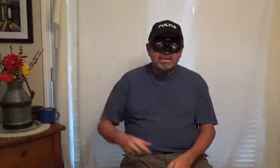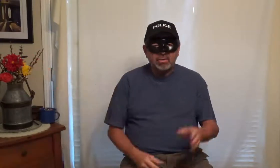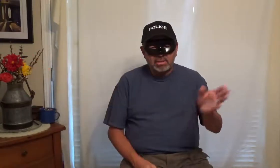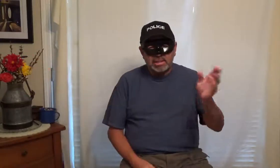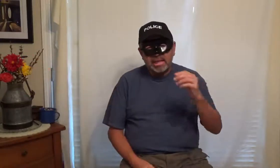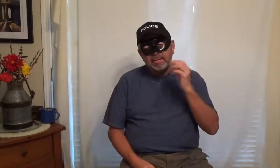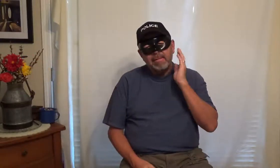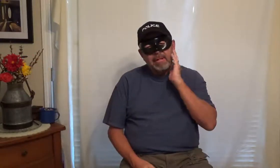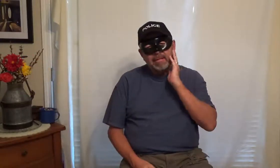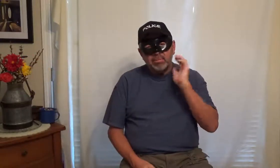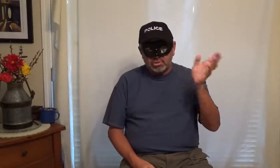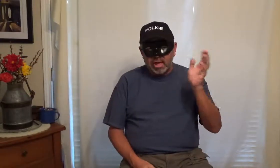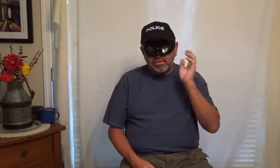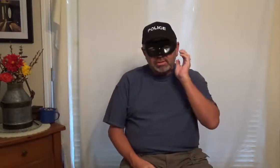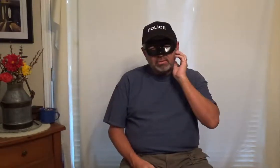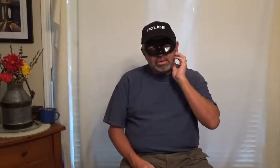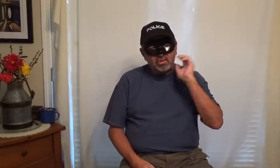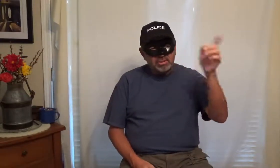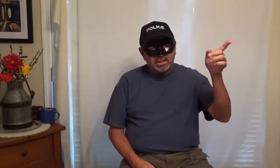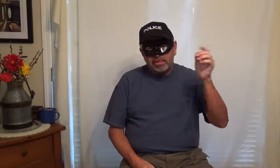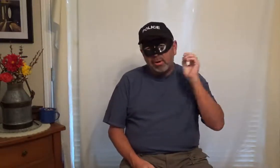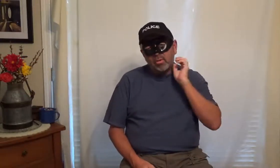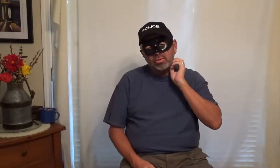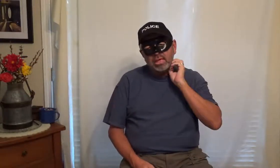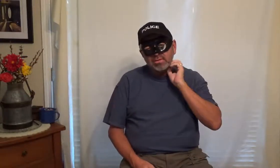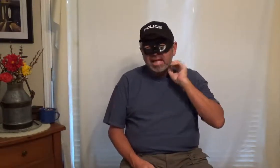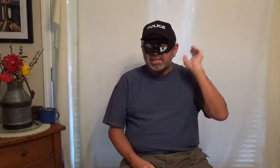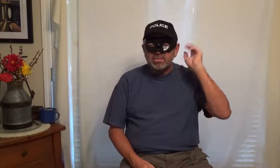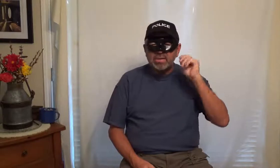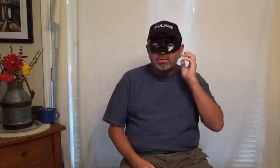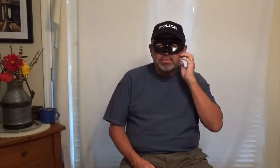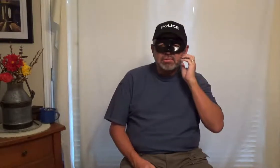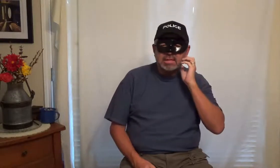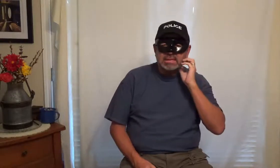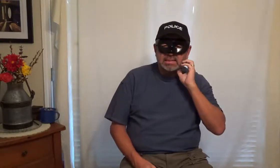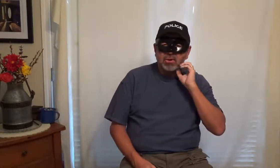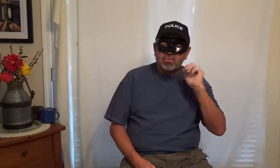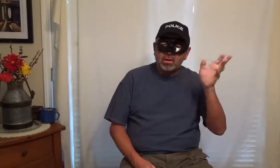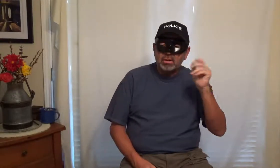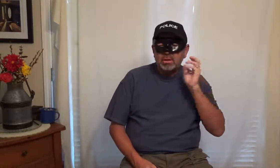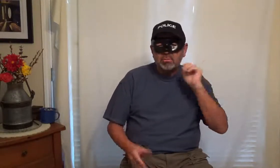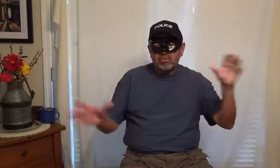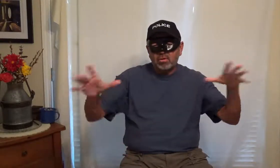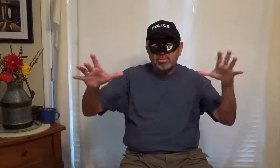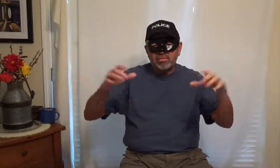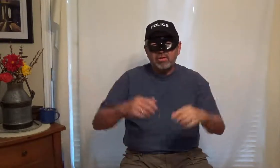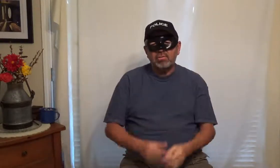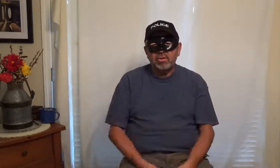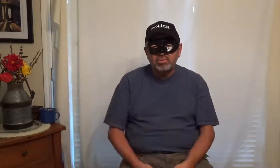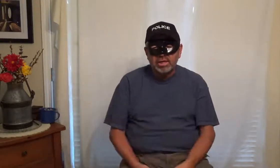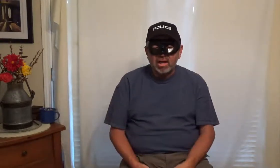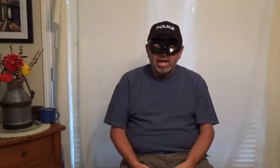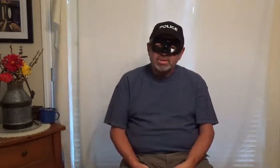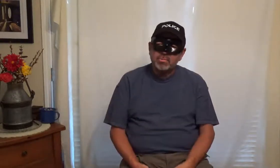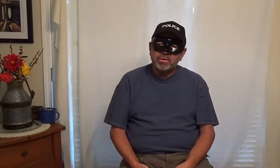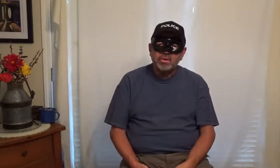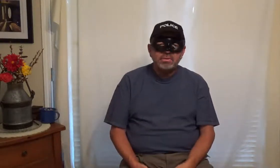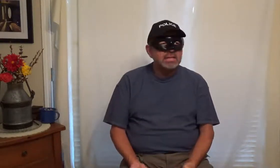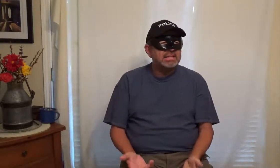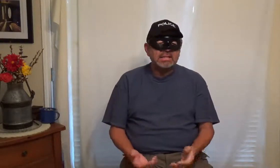later on that night he was driving so let's go check that park we're assigned to yeah let's go do that we supposed to do that tonight as part of our part of our sphere of checking all right let's go up there so it's like 10 o